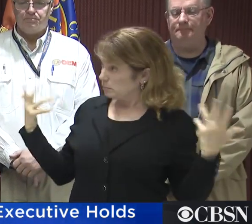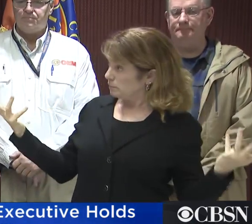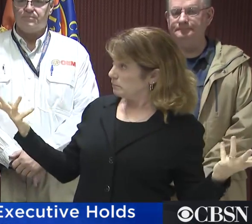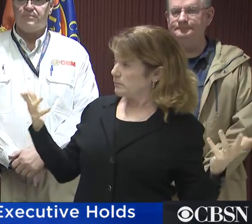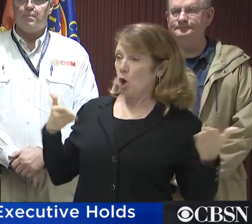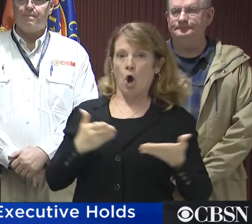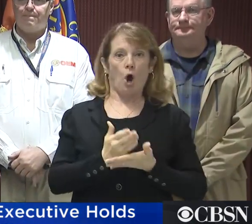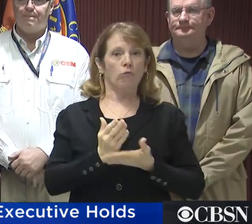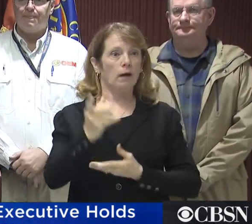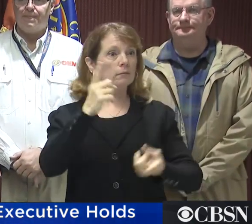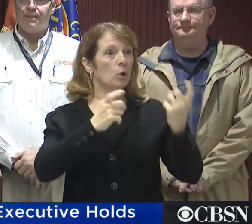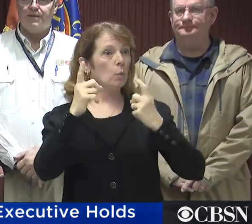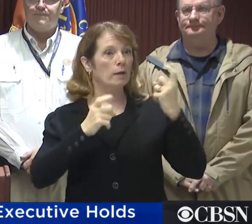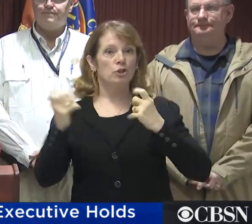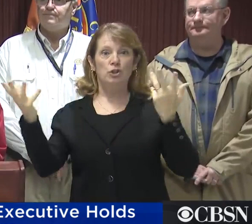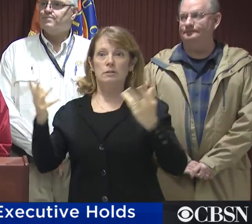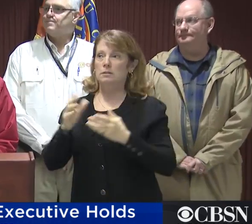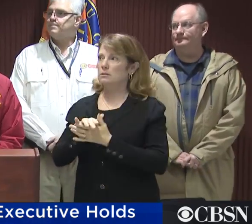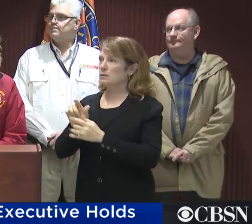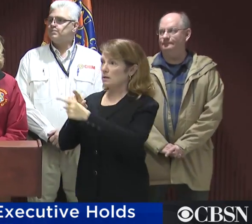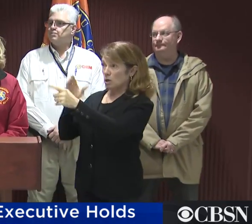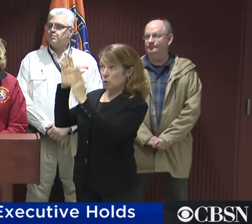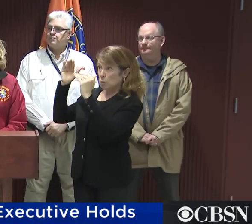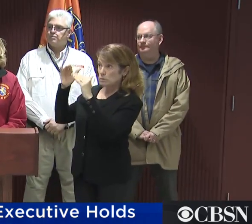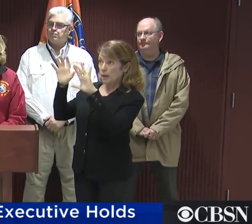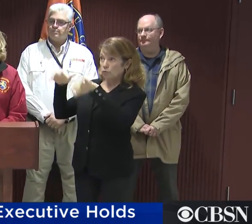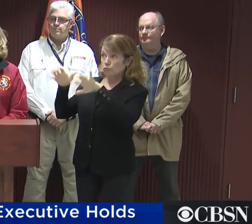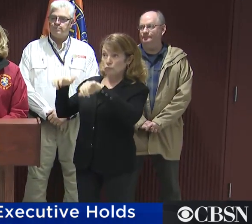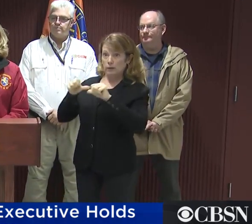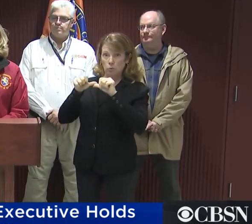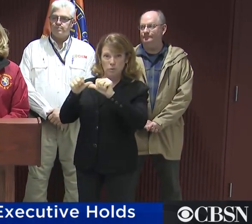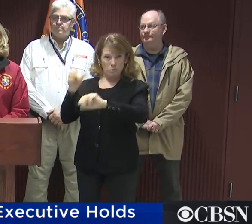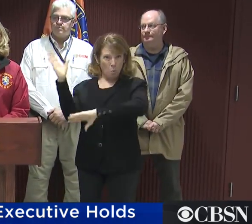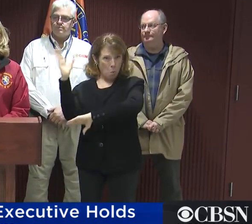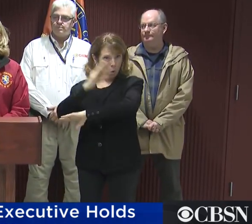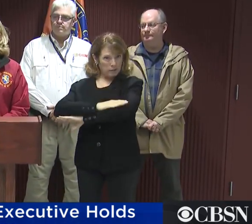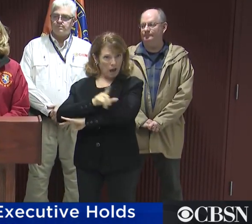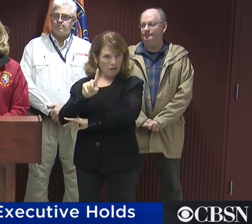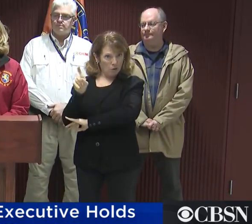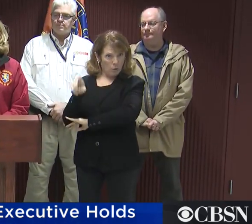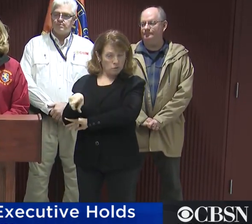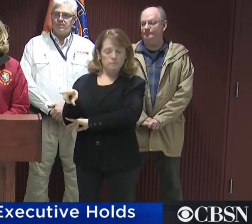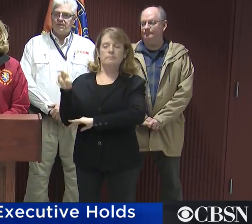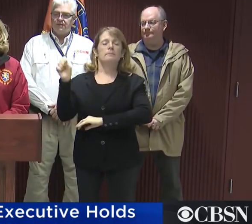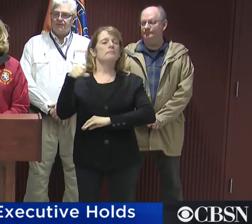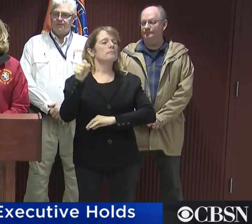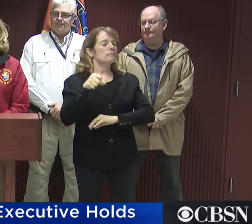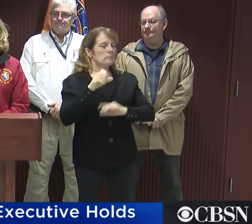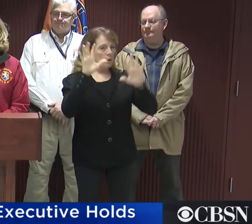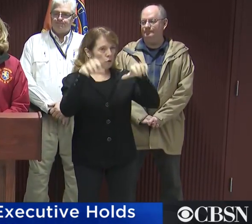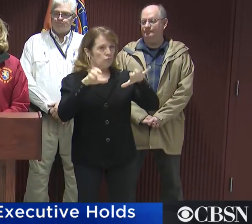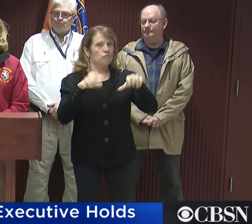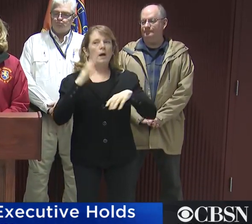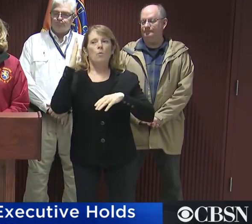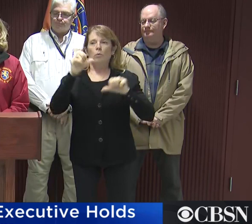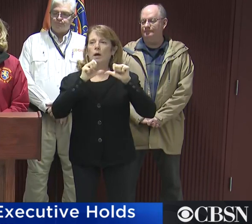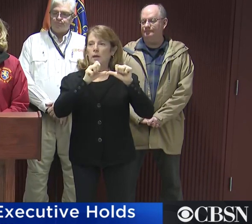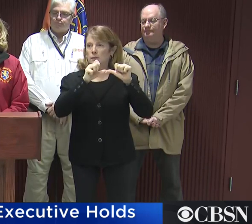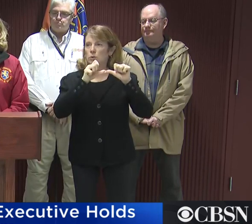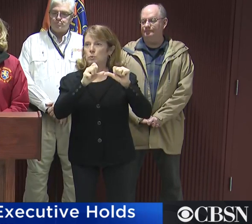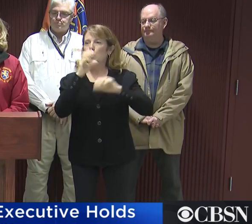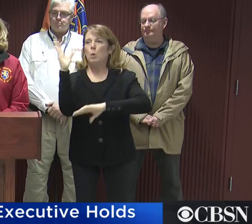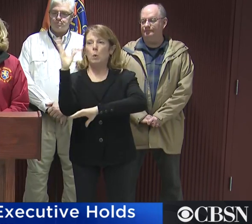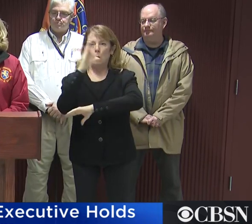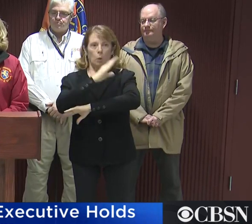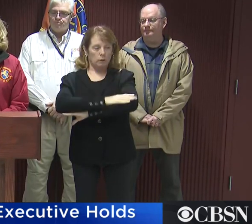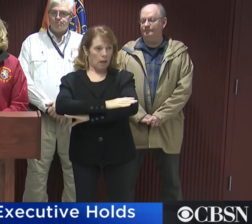All right. Any questions? Do you expect the rain to continue through the day as the wind ticks up? Yes, we do expect the rain to continue. But this will